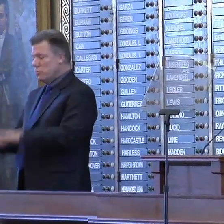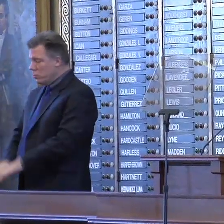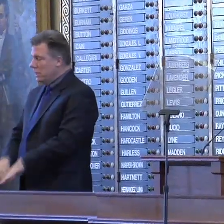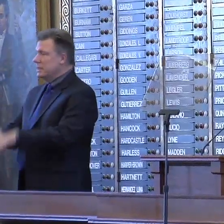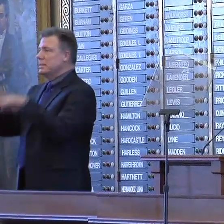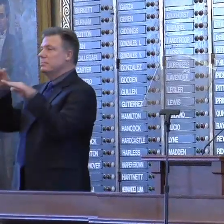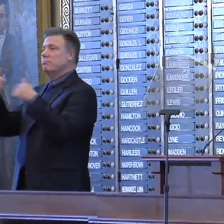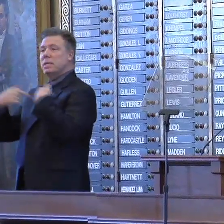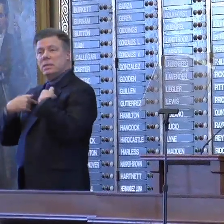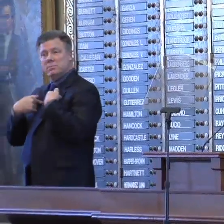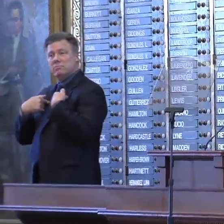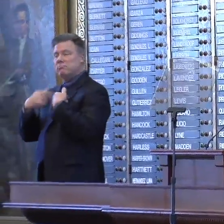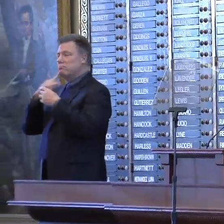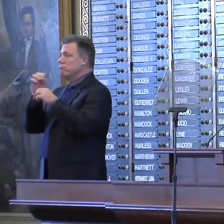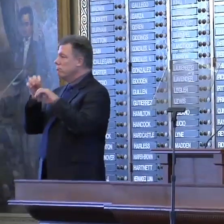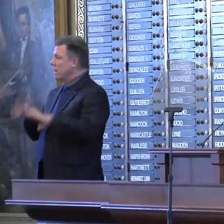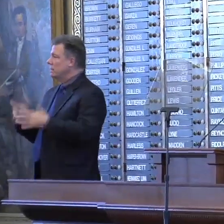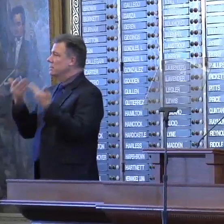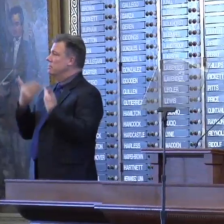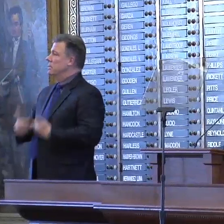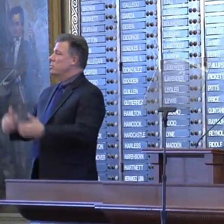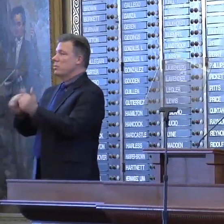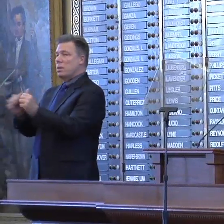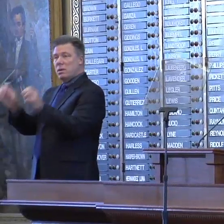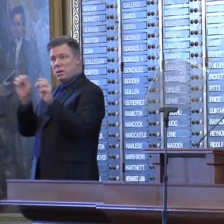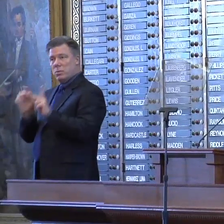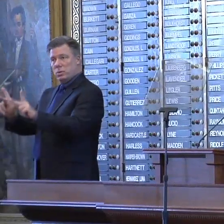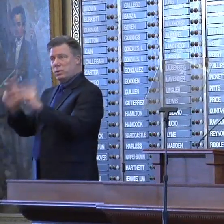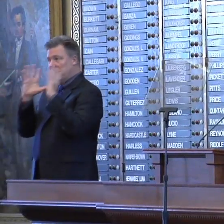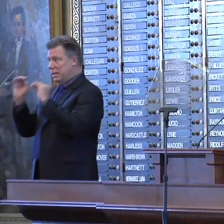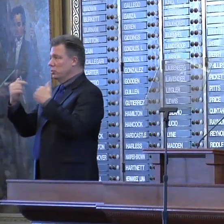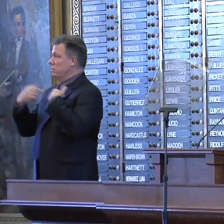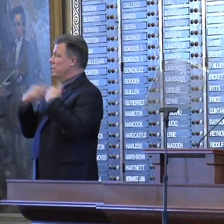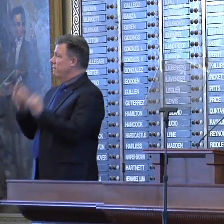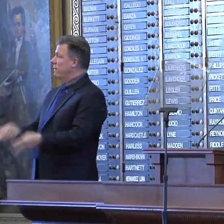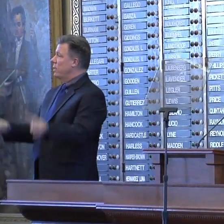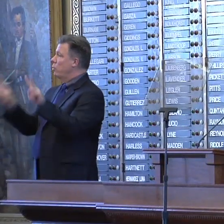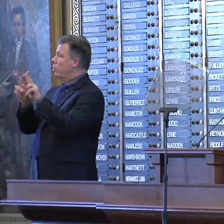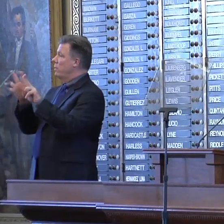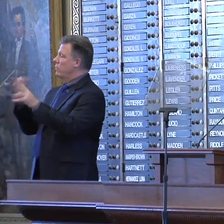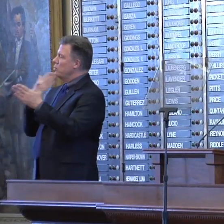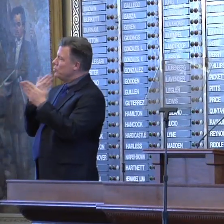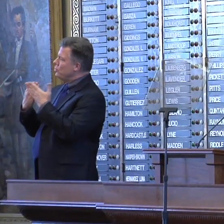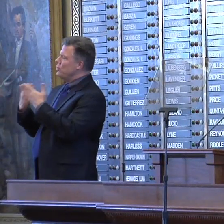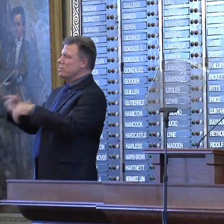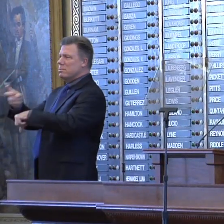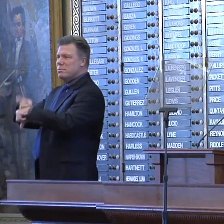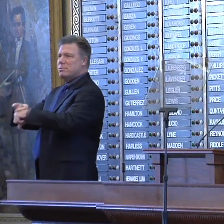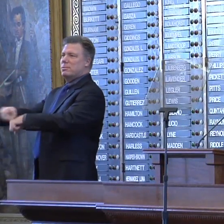blessing me with opportunity, teaching me the value of good old-fashioned hard work.